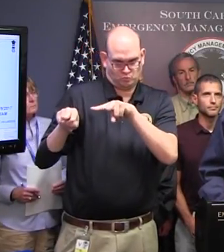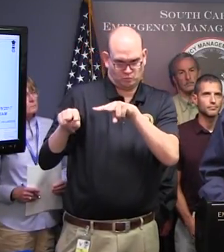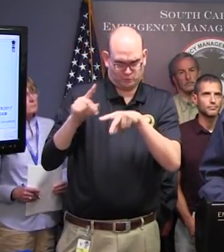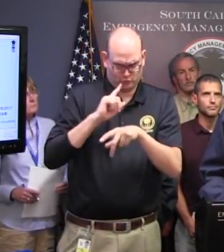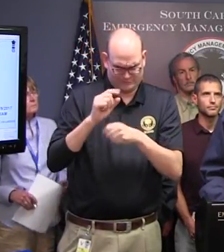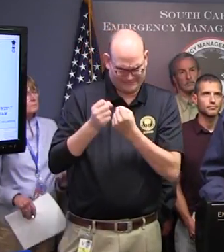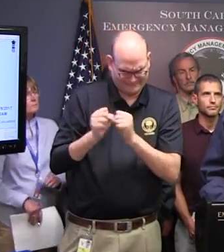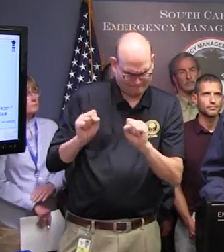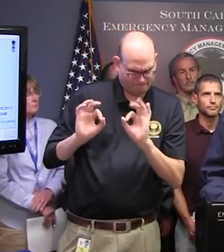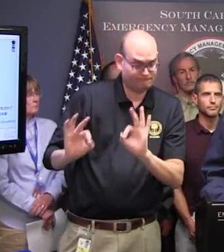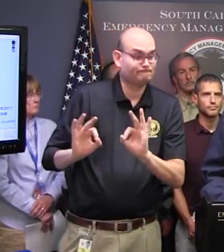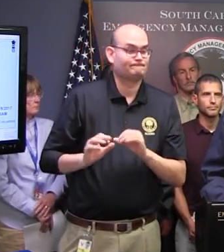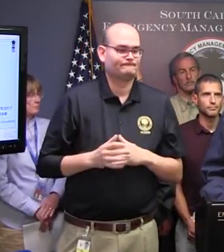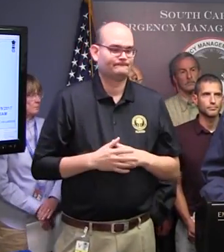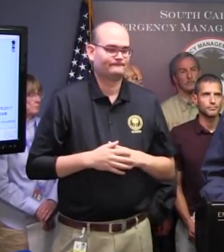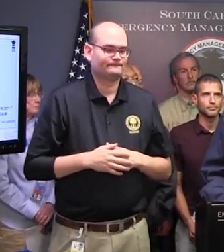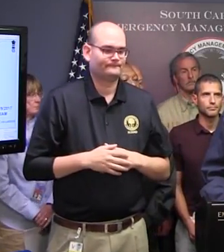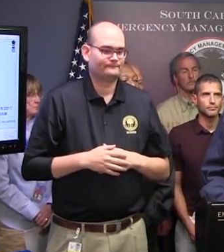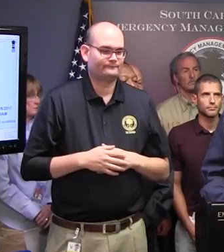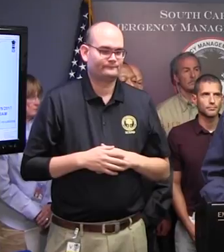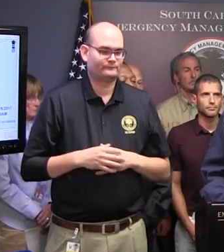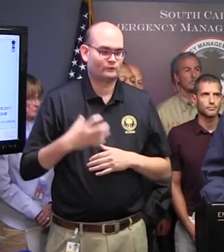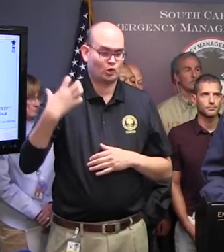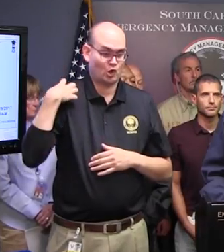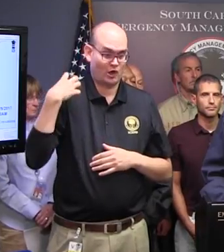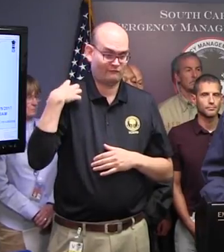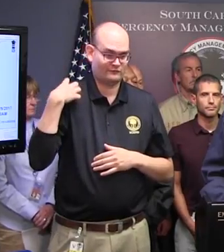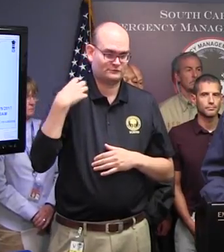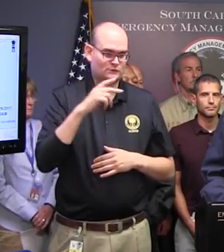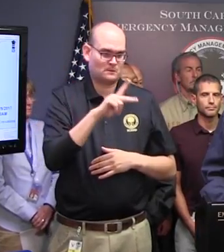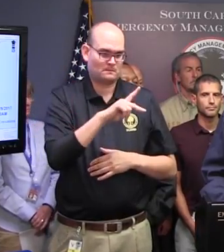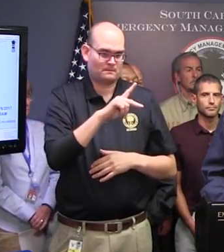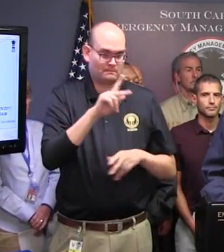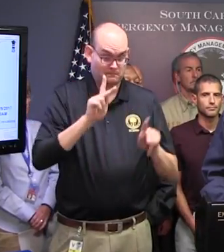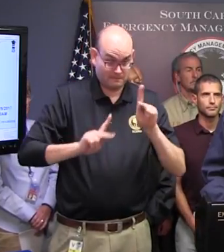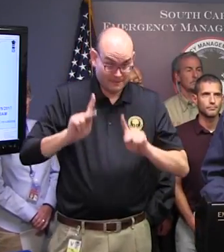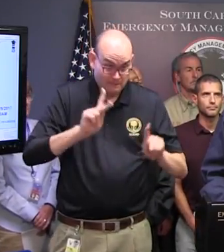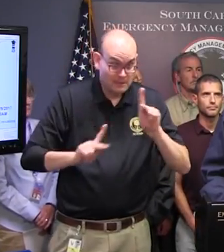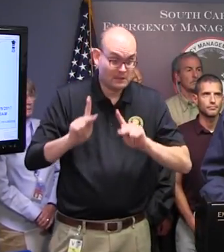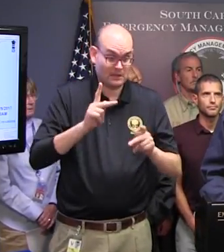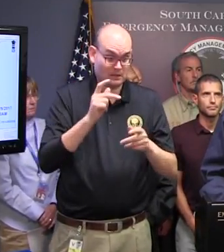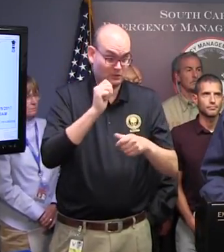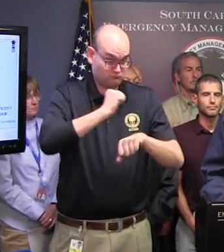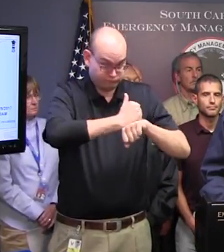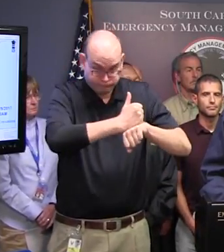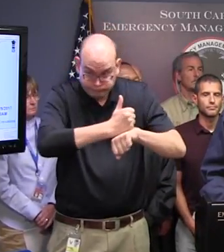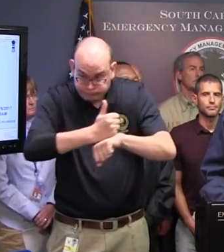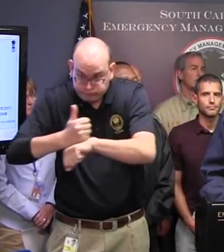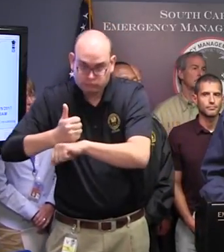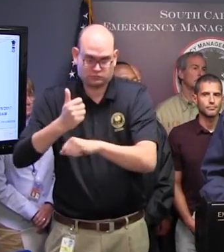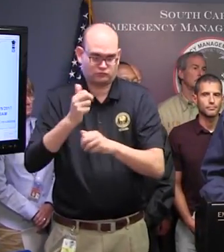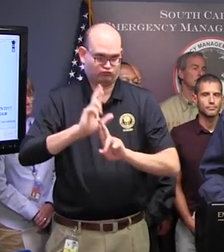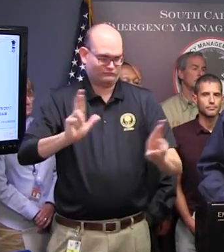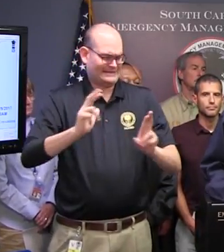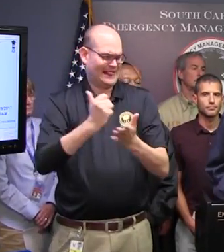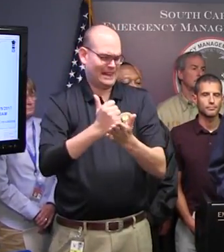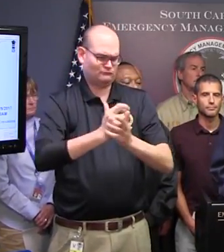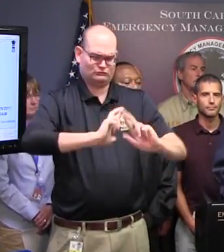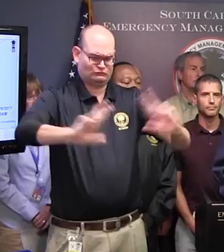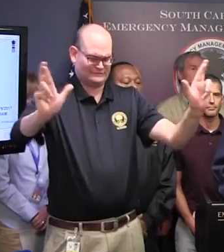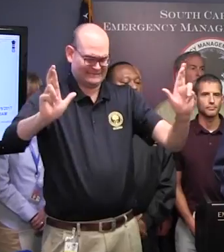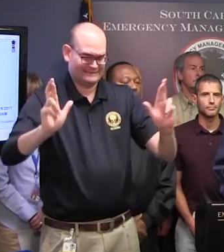the officers and personnel on board in various places at this station. As of right now, we have